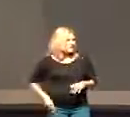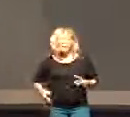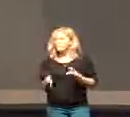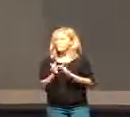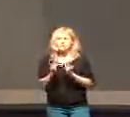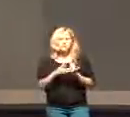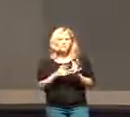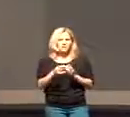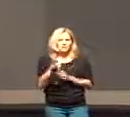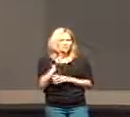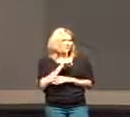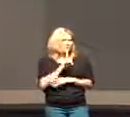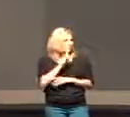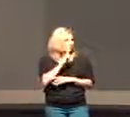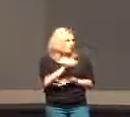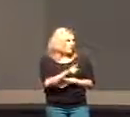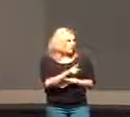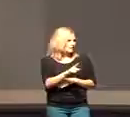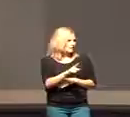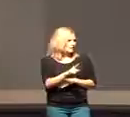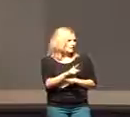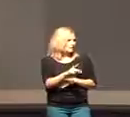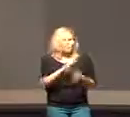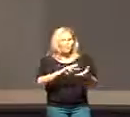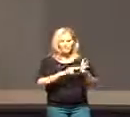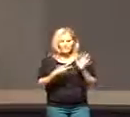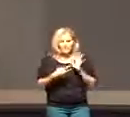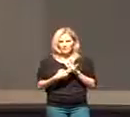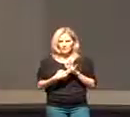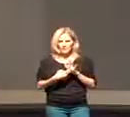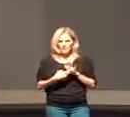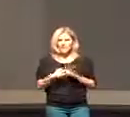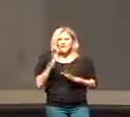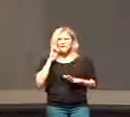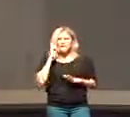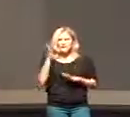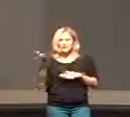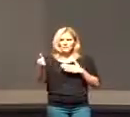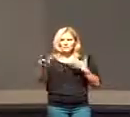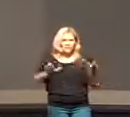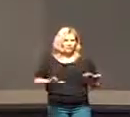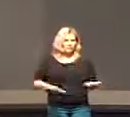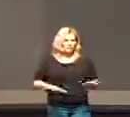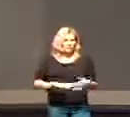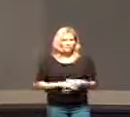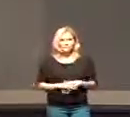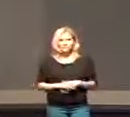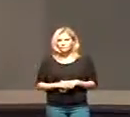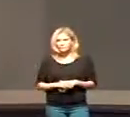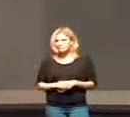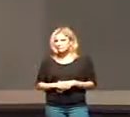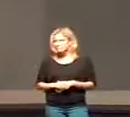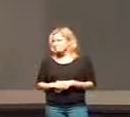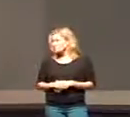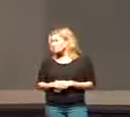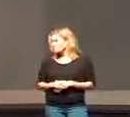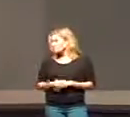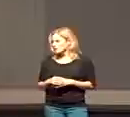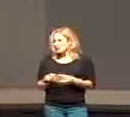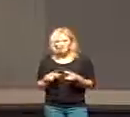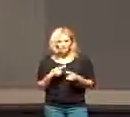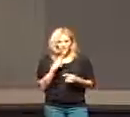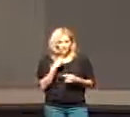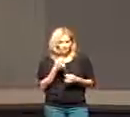Jesus comes back with the reality of what it meant to be Messiah, that he was going to die. And all of a sudden,